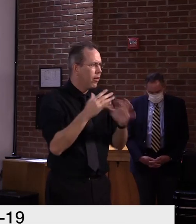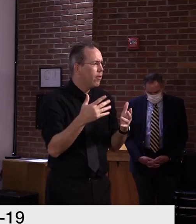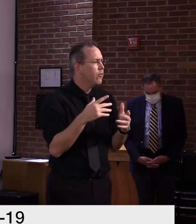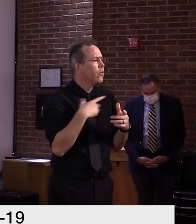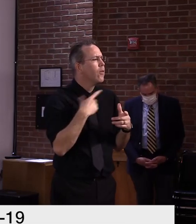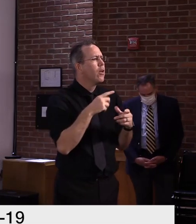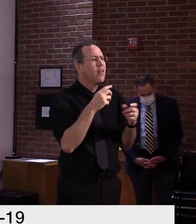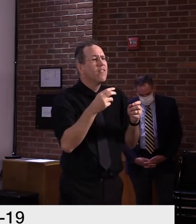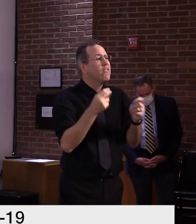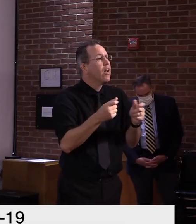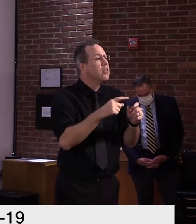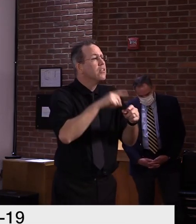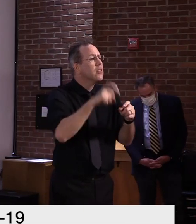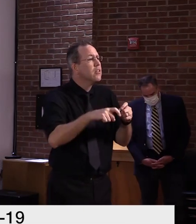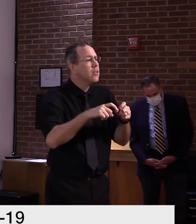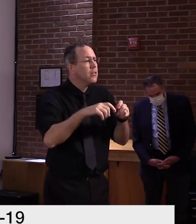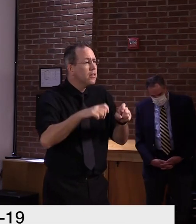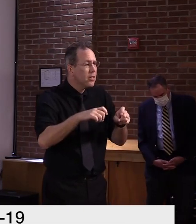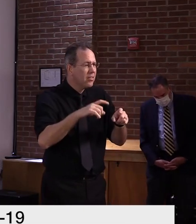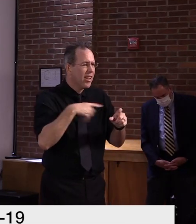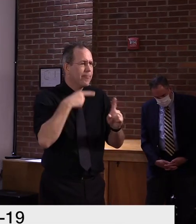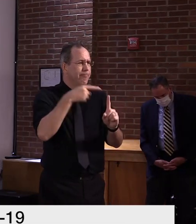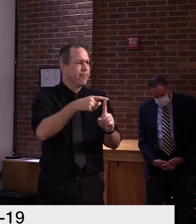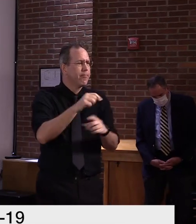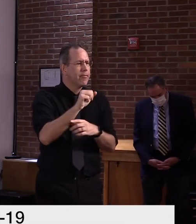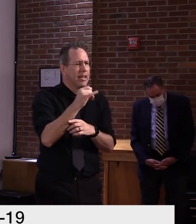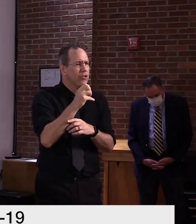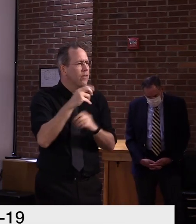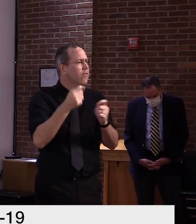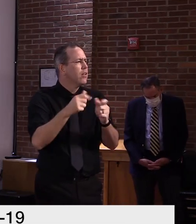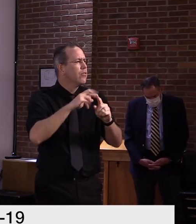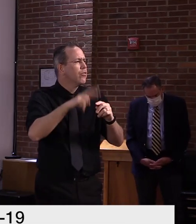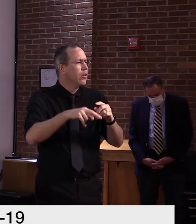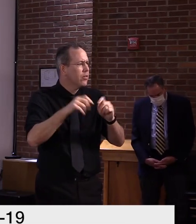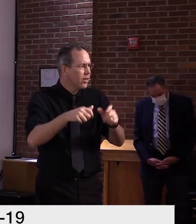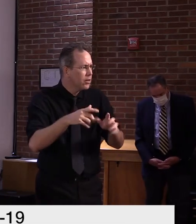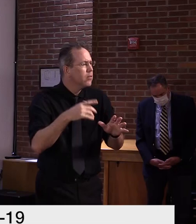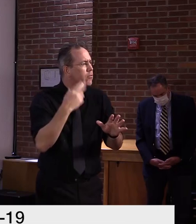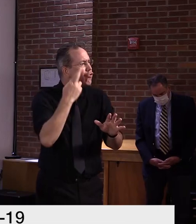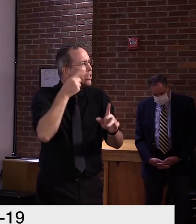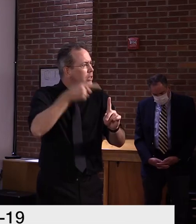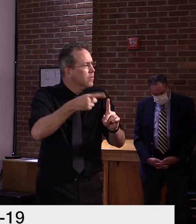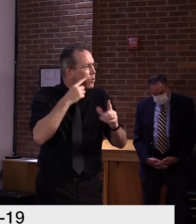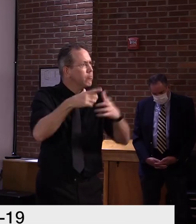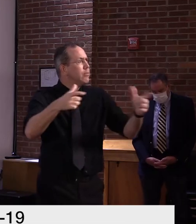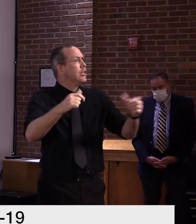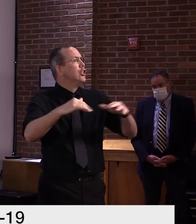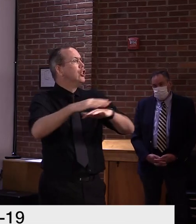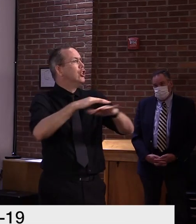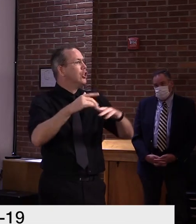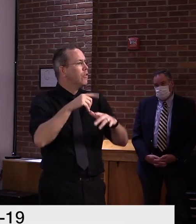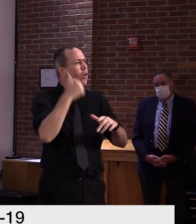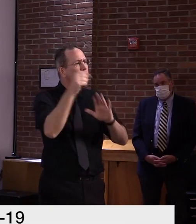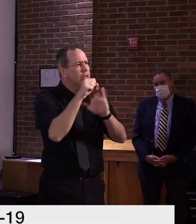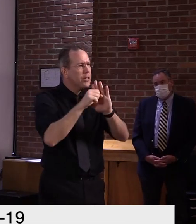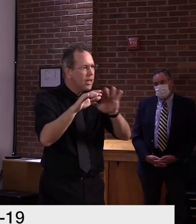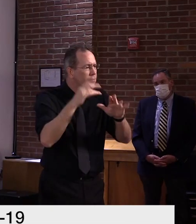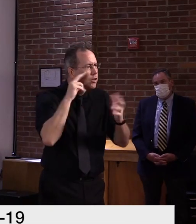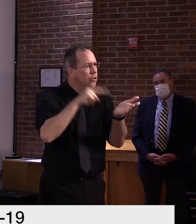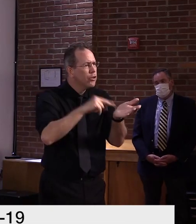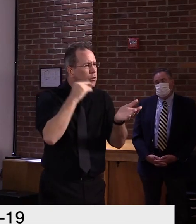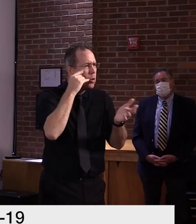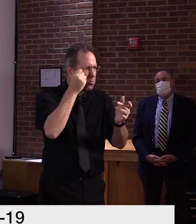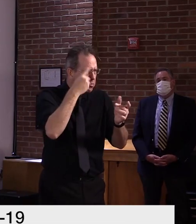forbid, dying. So I think that's their logic. Um, I do agree with your initial thinking though, that the